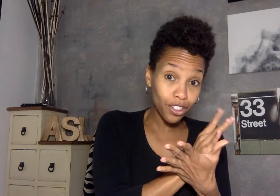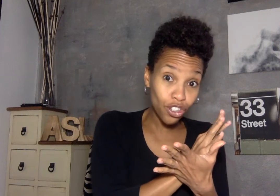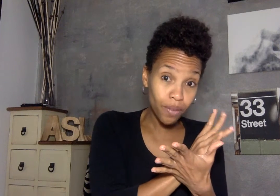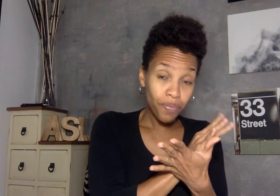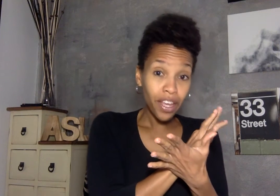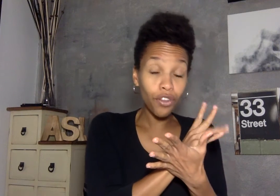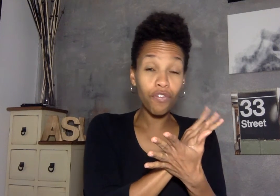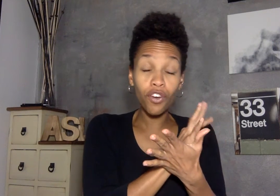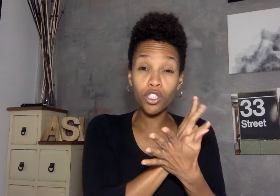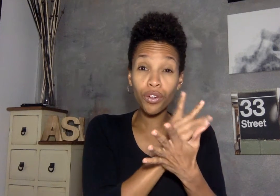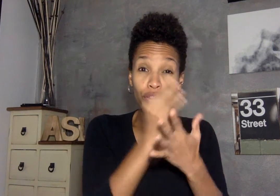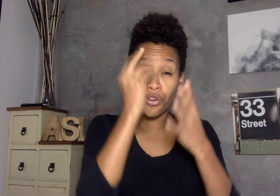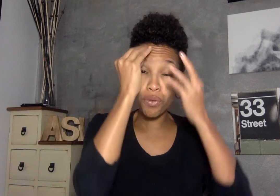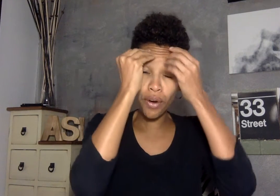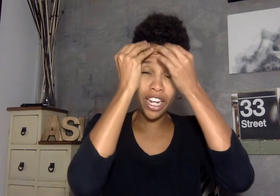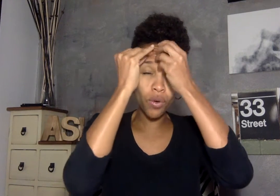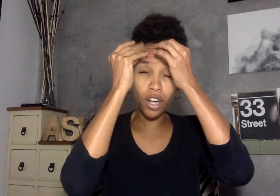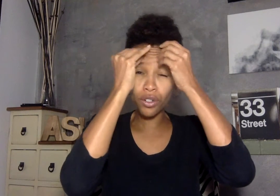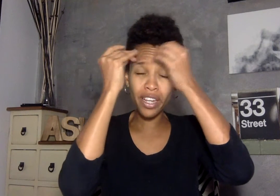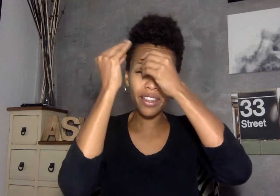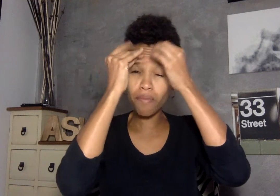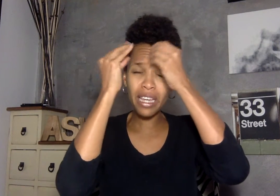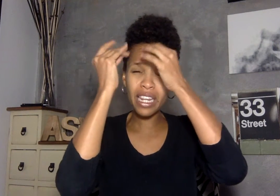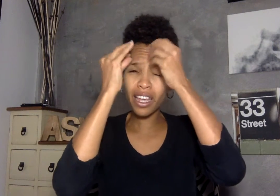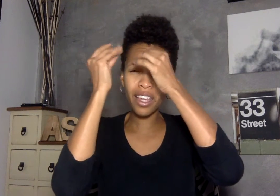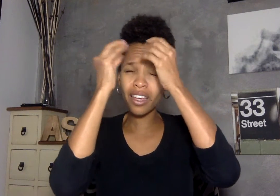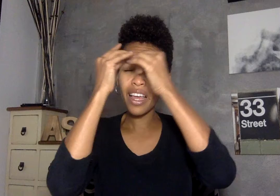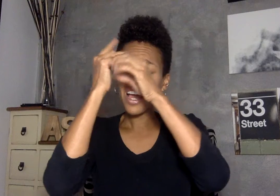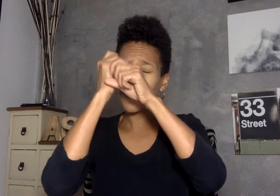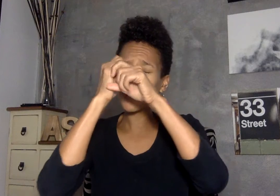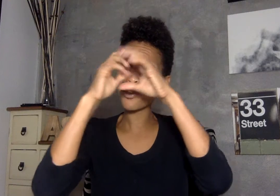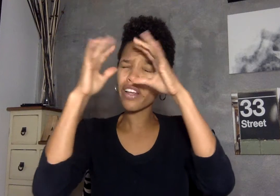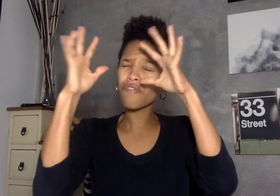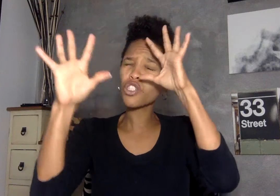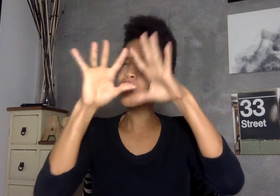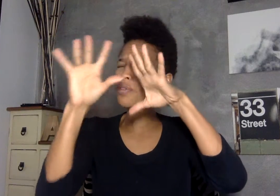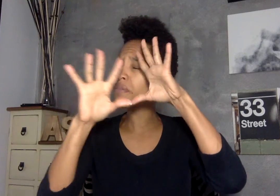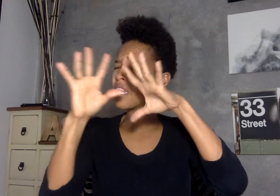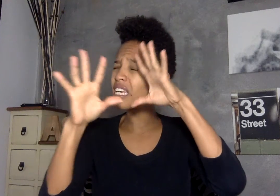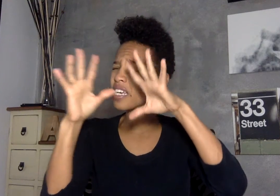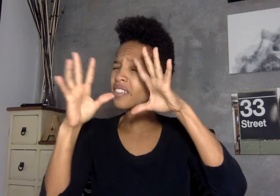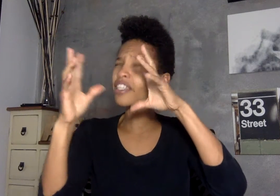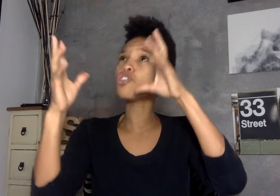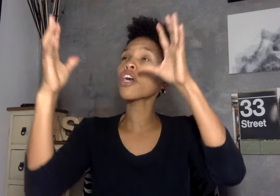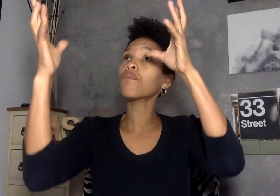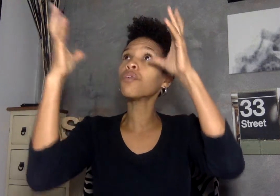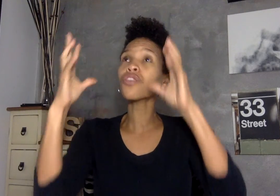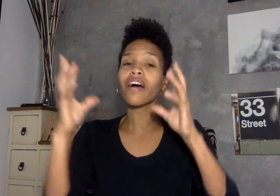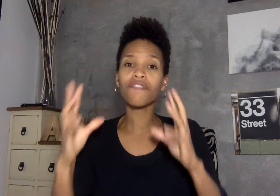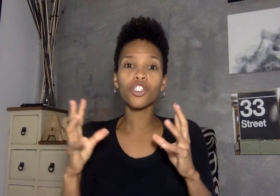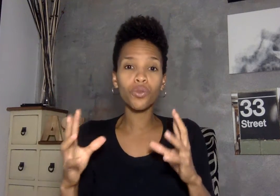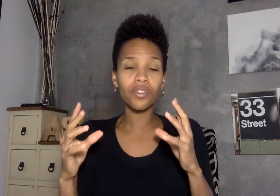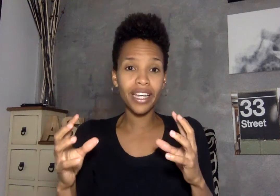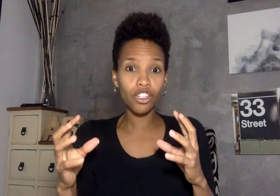and you filter it through your brain you understand the meaning and then you try to visualize what the meaning is and you try to put that visualization